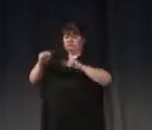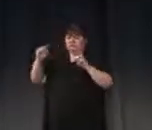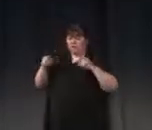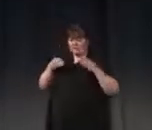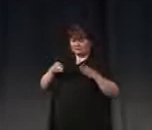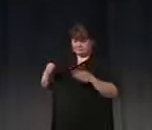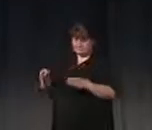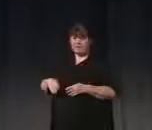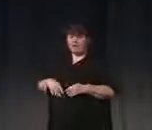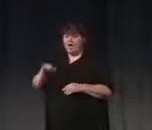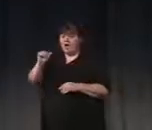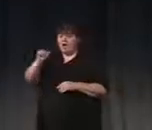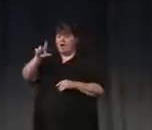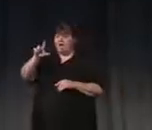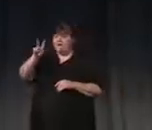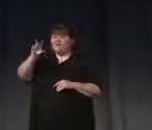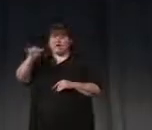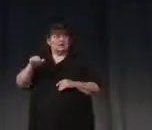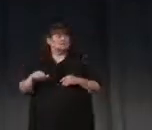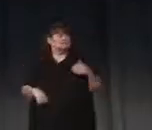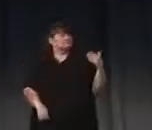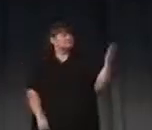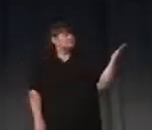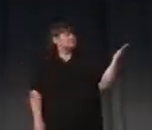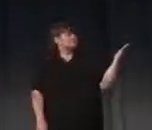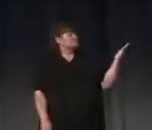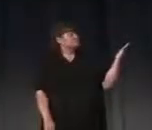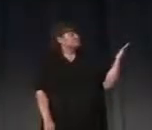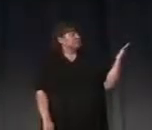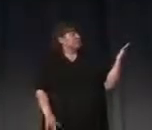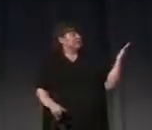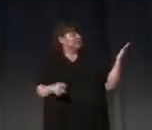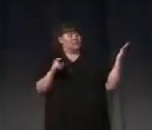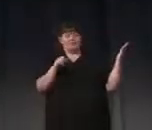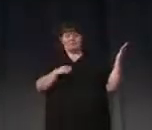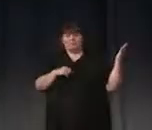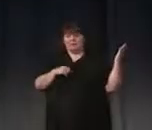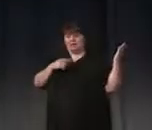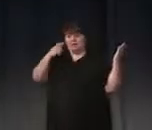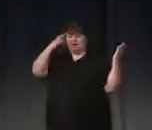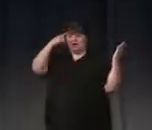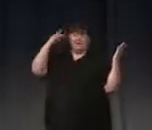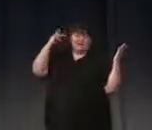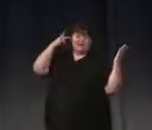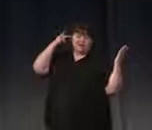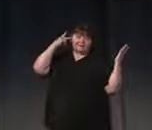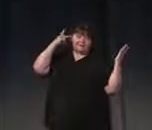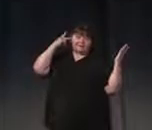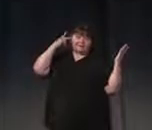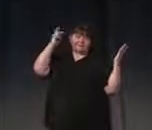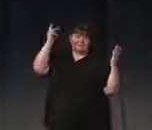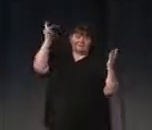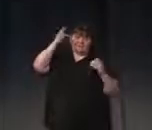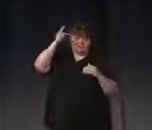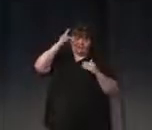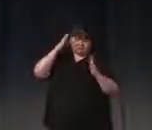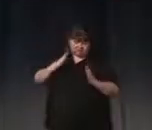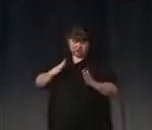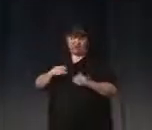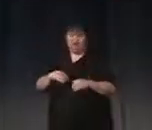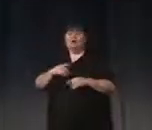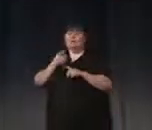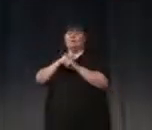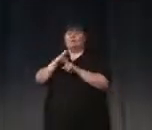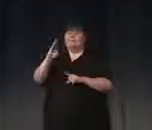So Alva, a phenomenally minded, if you can be a phenomenologically minded philosopher, comes to us